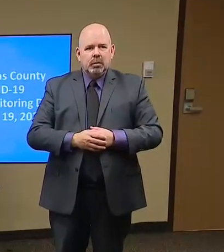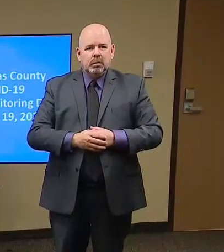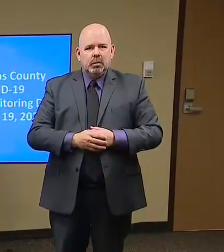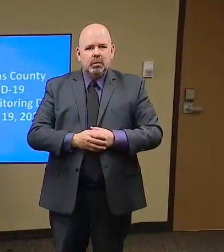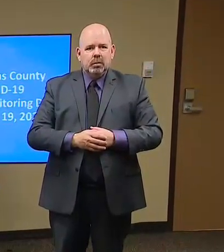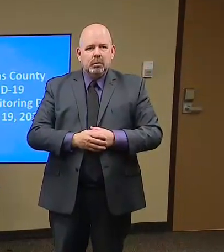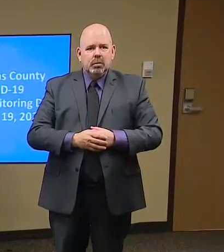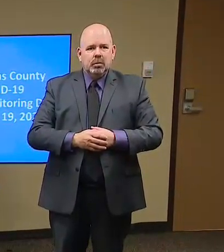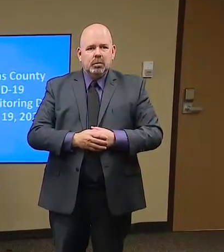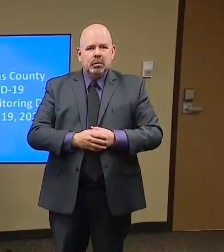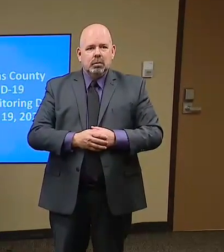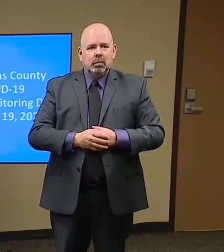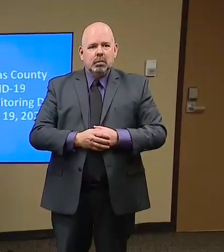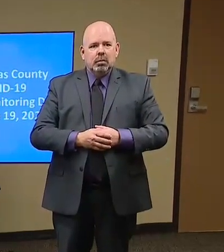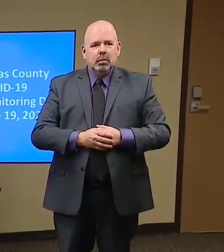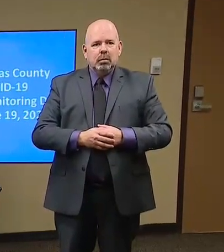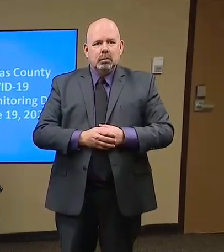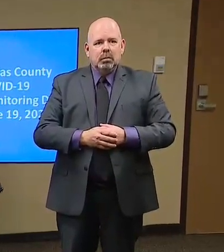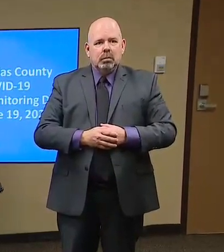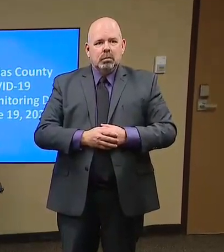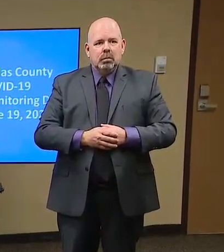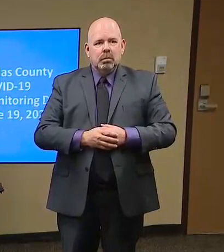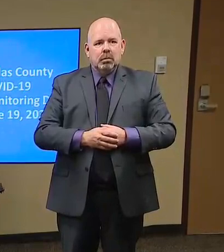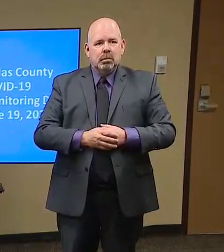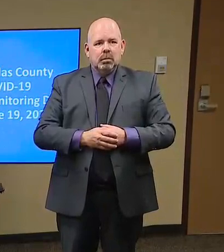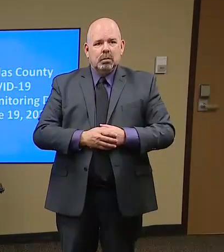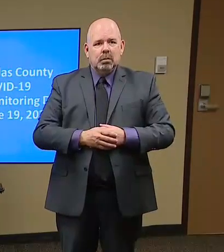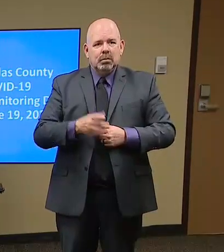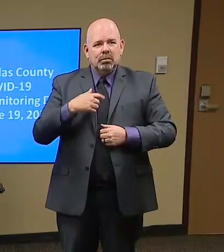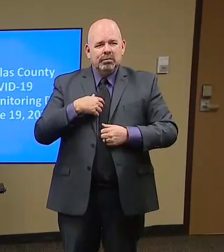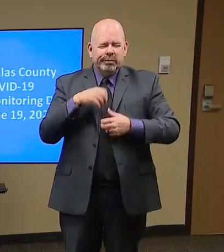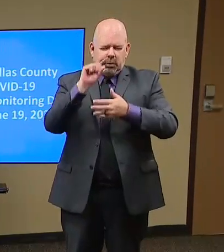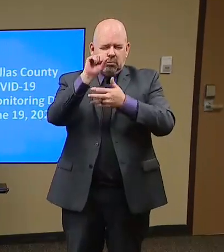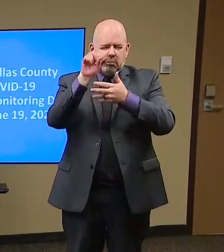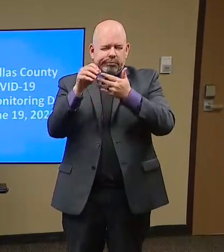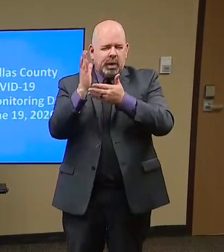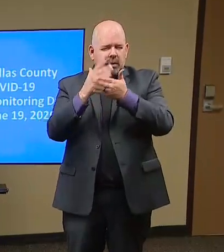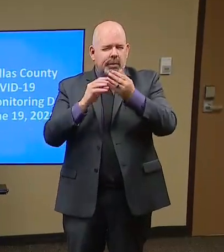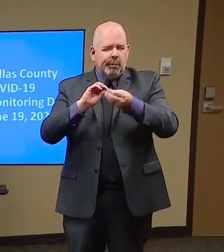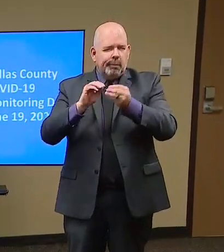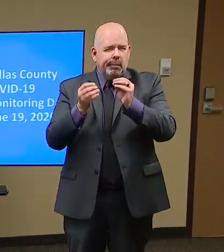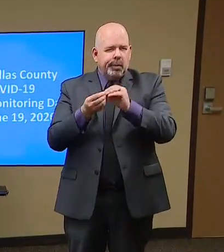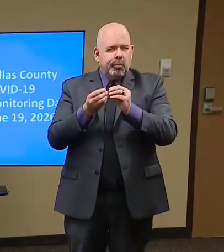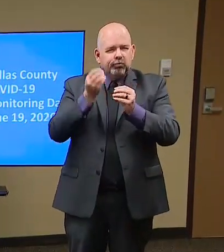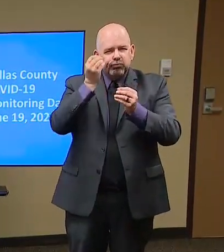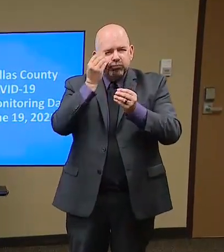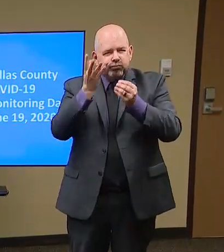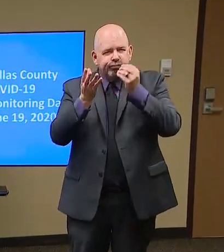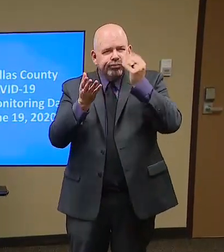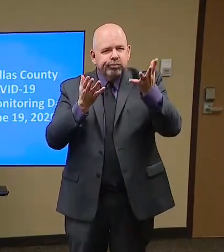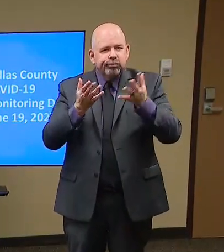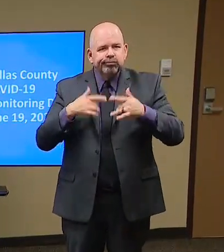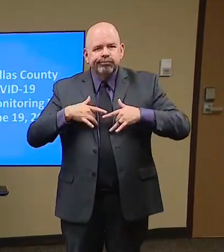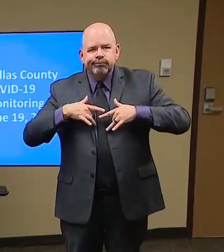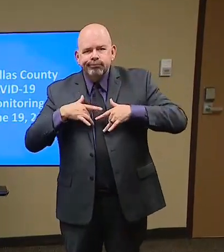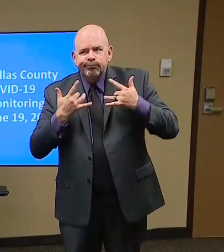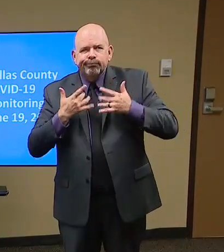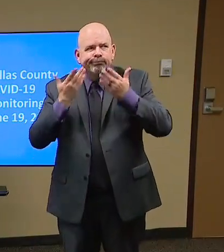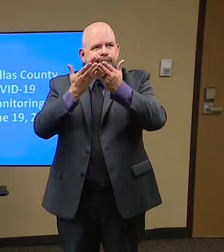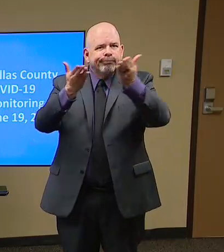So I'm just going to quickly review some of the numbers and some of the monitoring that we're doing to see what risk level we are.